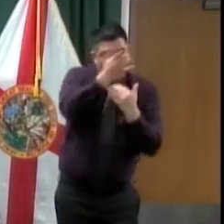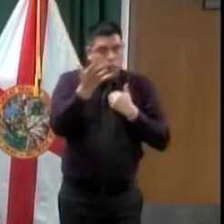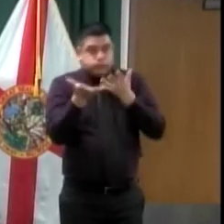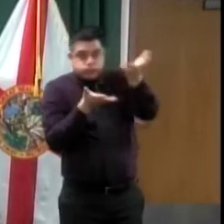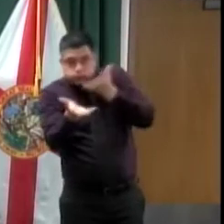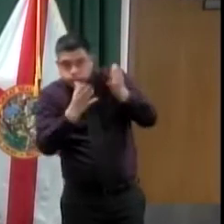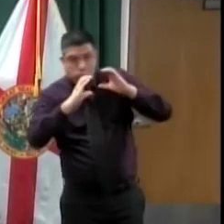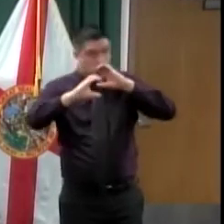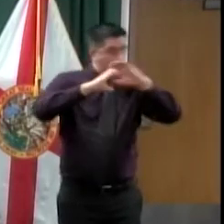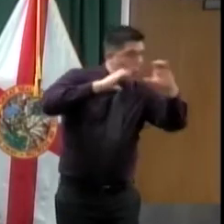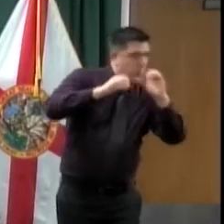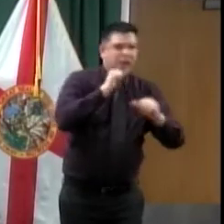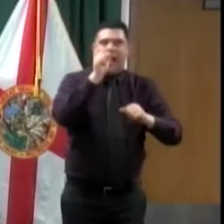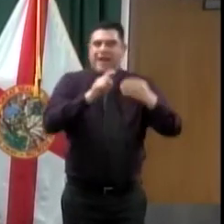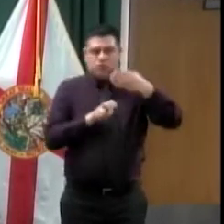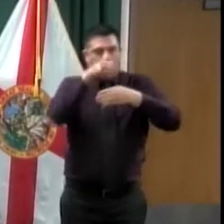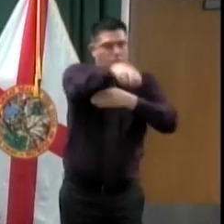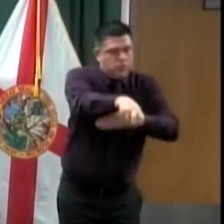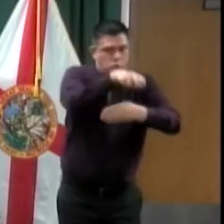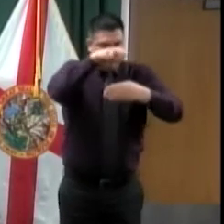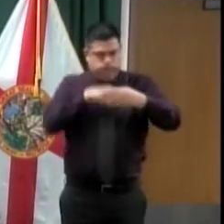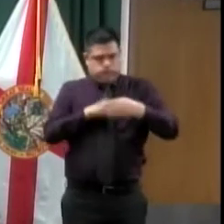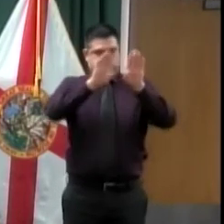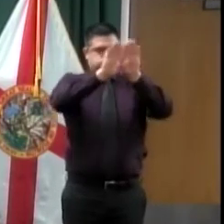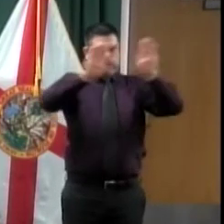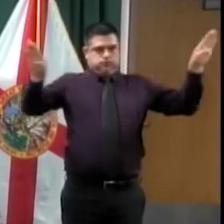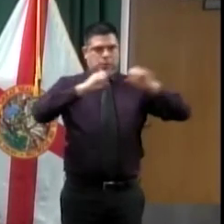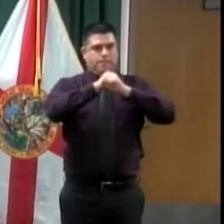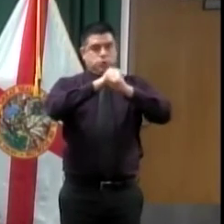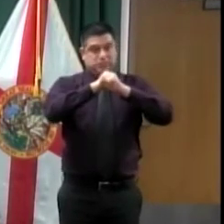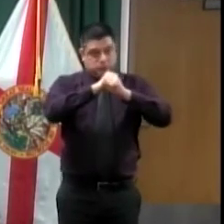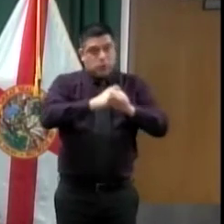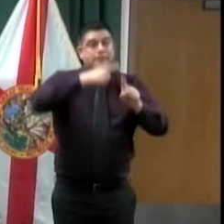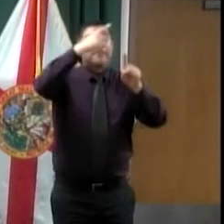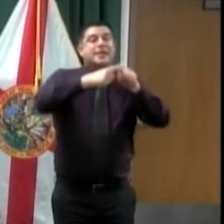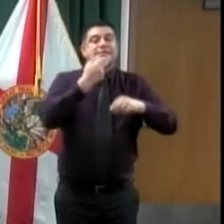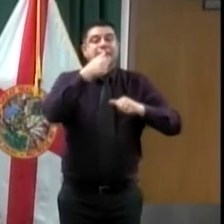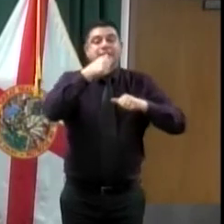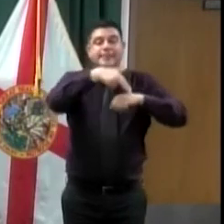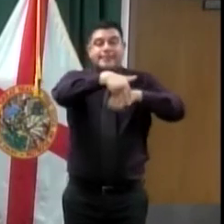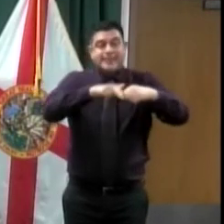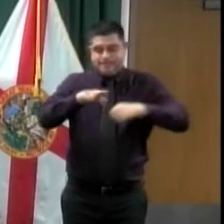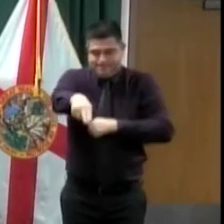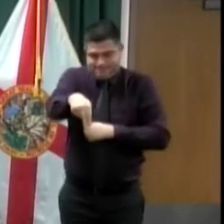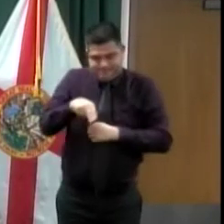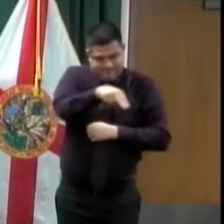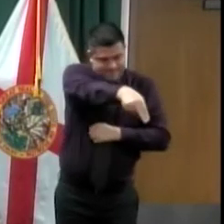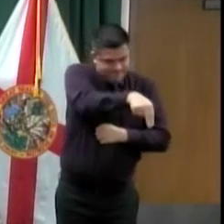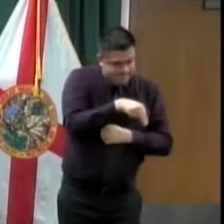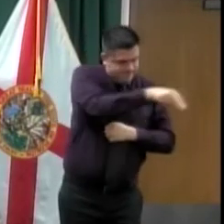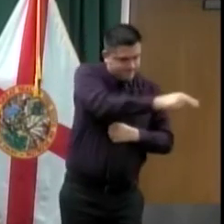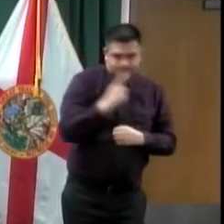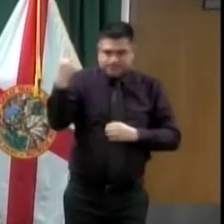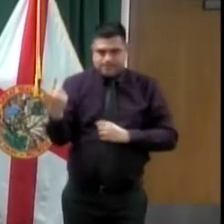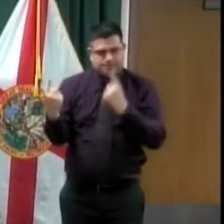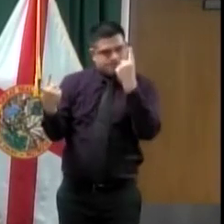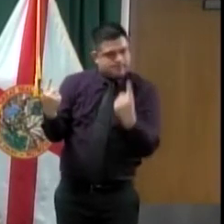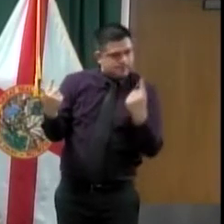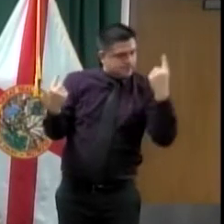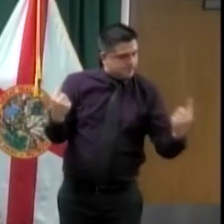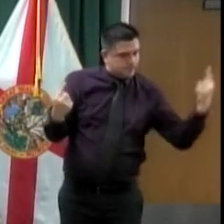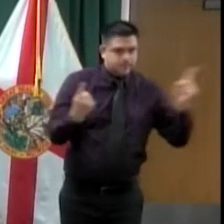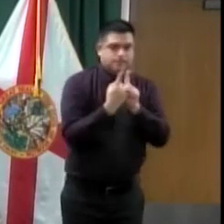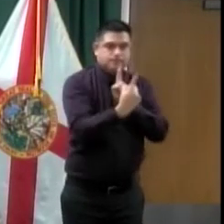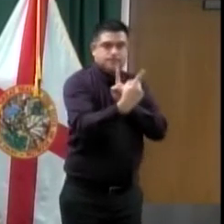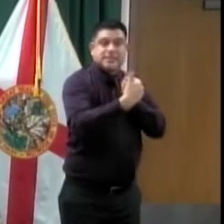not being directly in their face. The community help center is a membership-based program to assist low-income and financially de-distressed